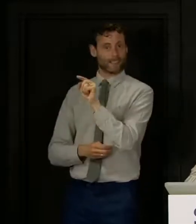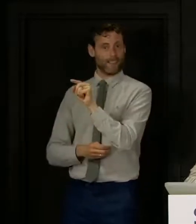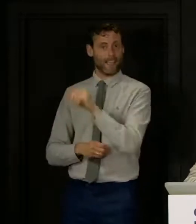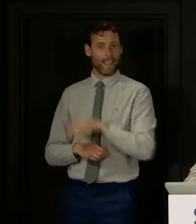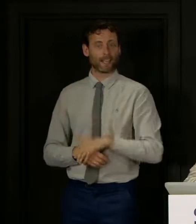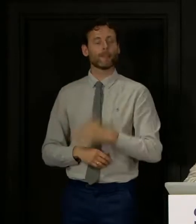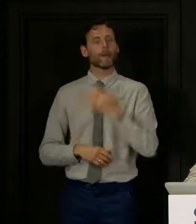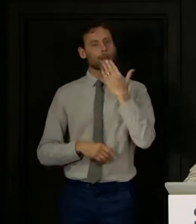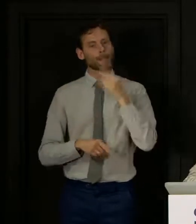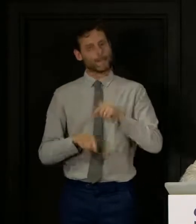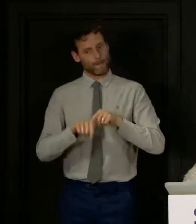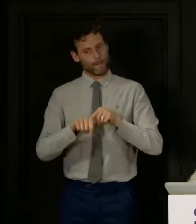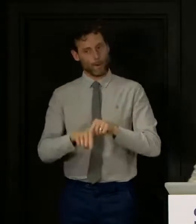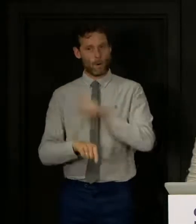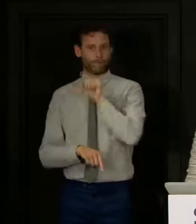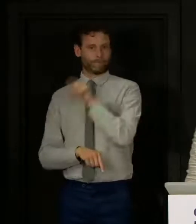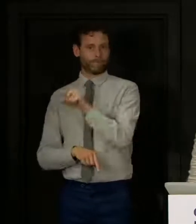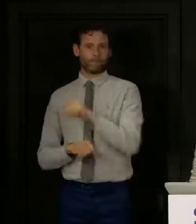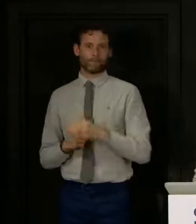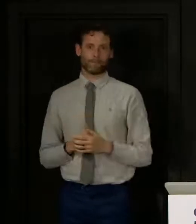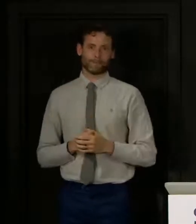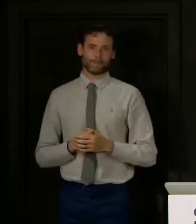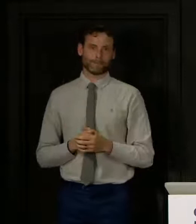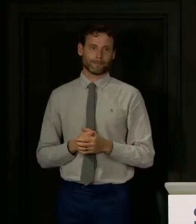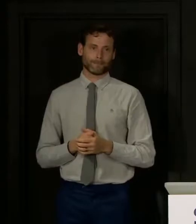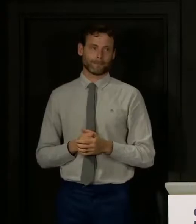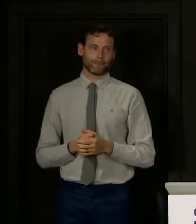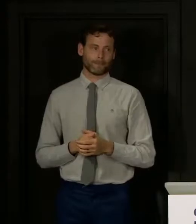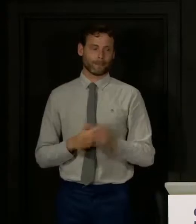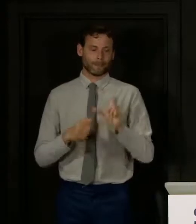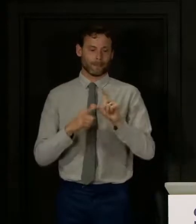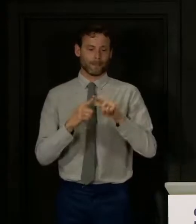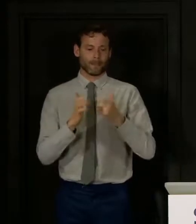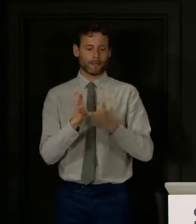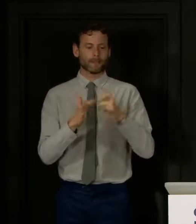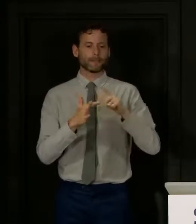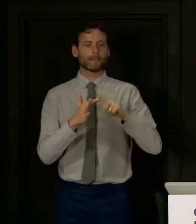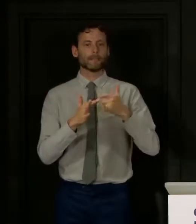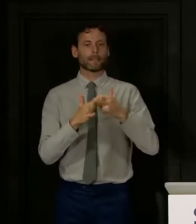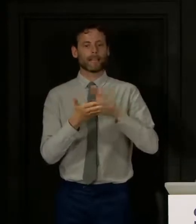far. Please continue to do so. Derek Healy from the P&J.